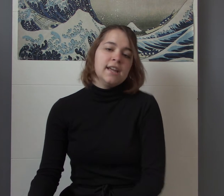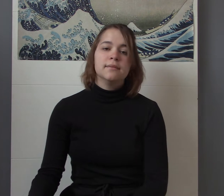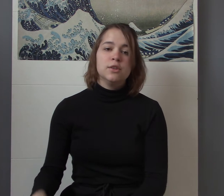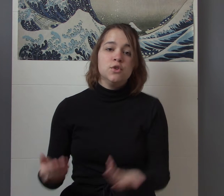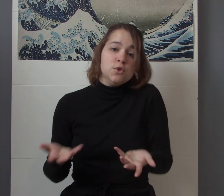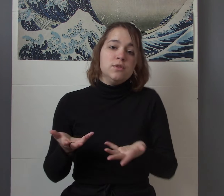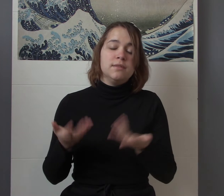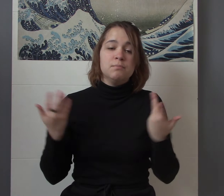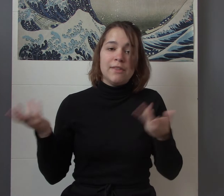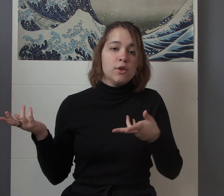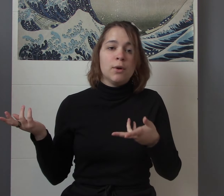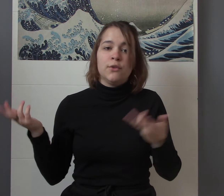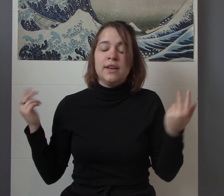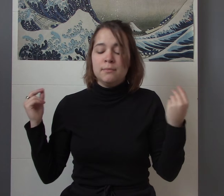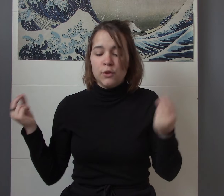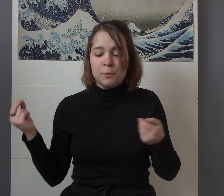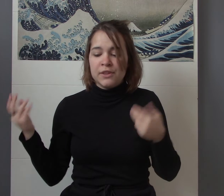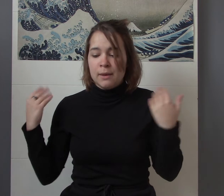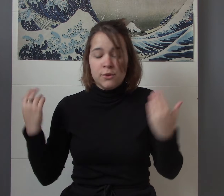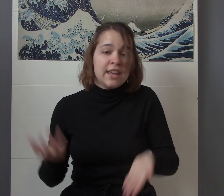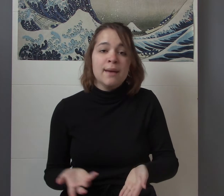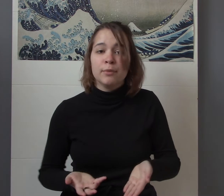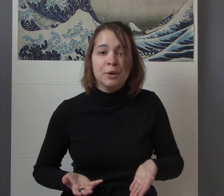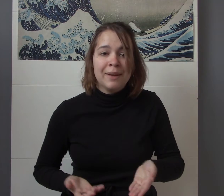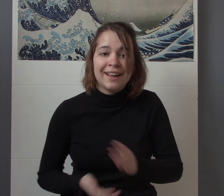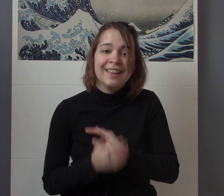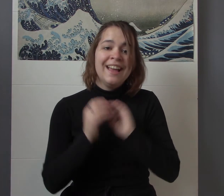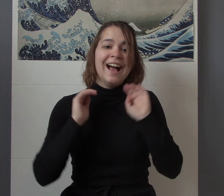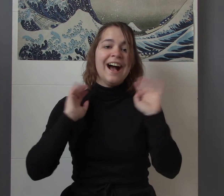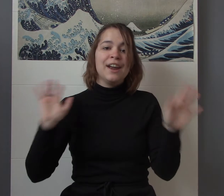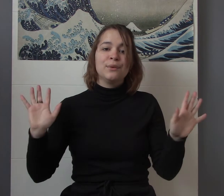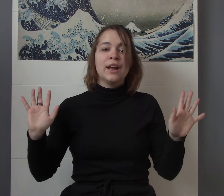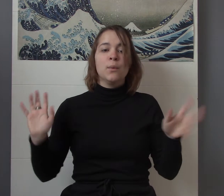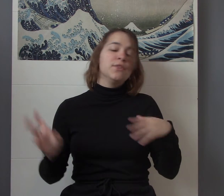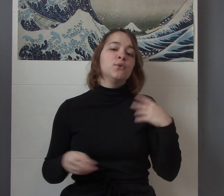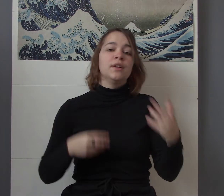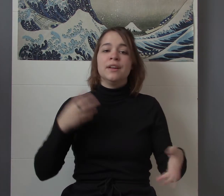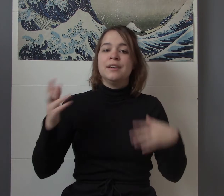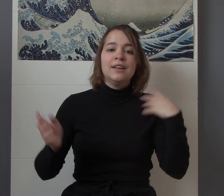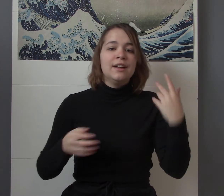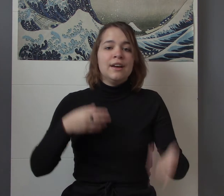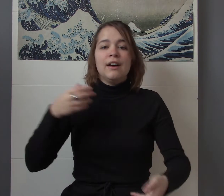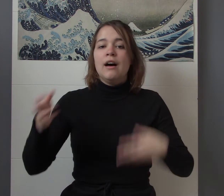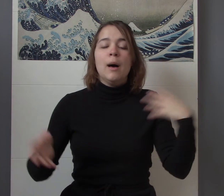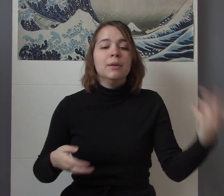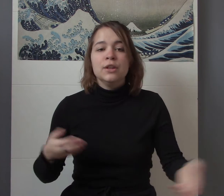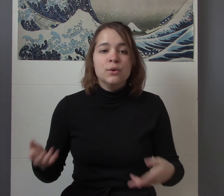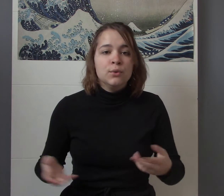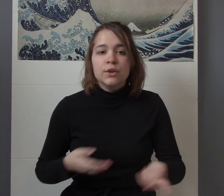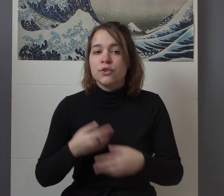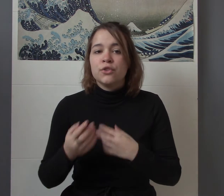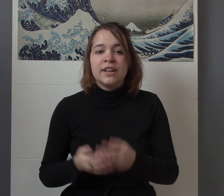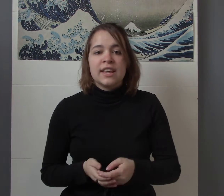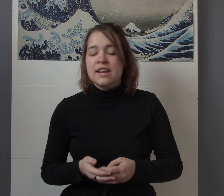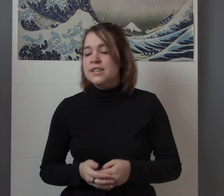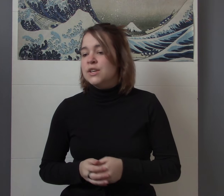sorry Ben Thomar said multiple times you can't bring her back I don't care what sort of hubbaloo you're trying to get into